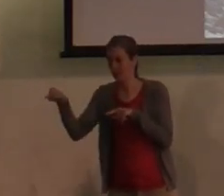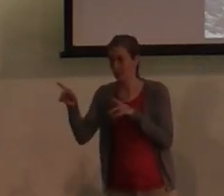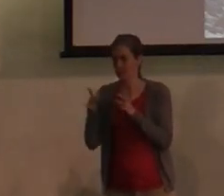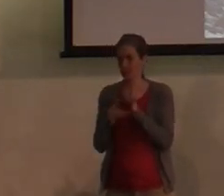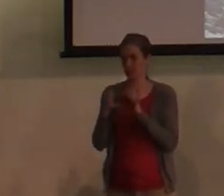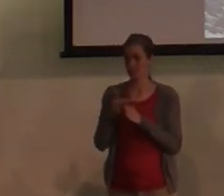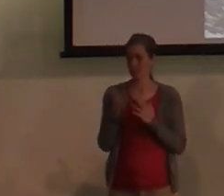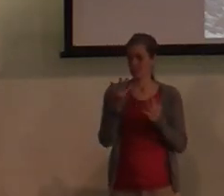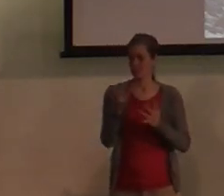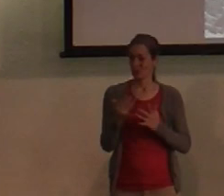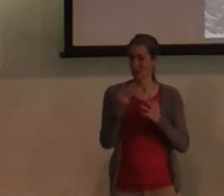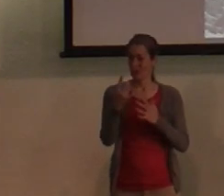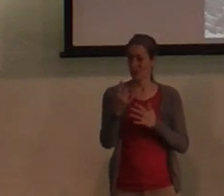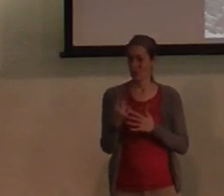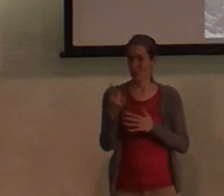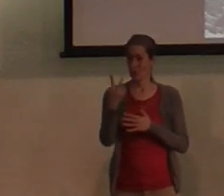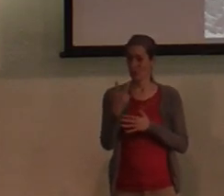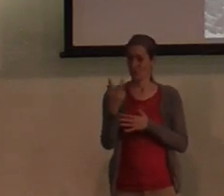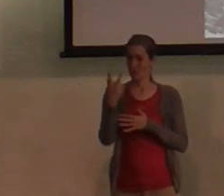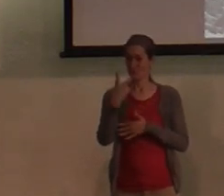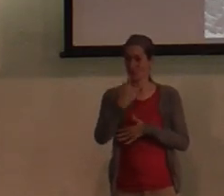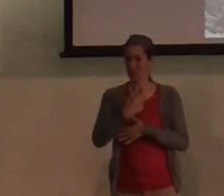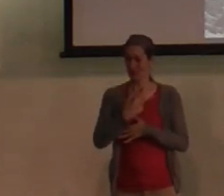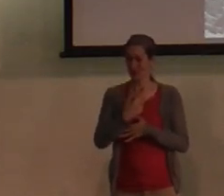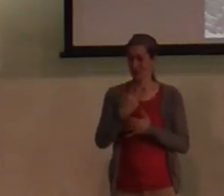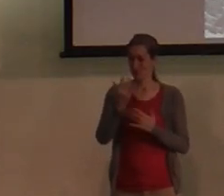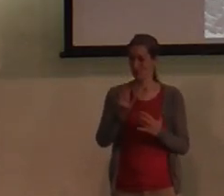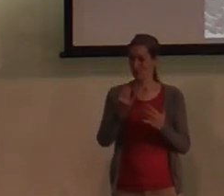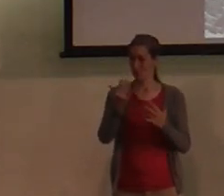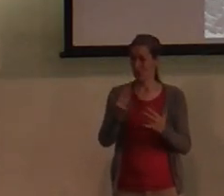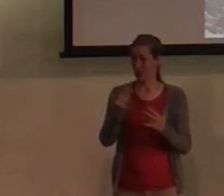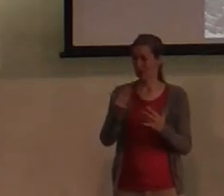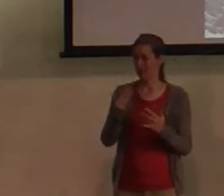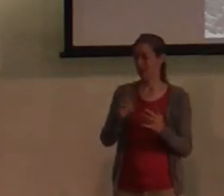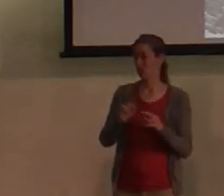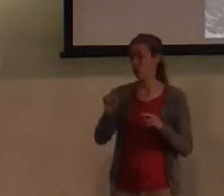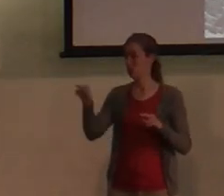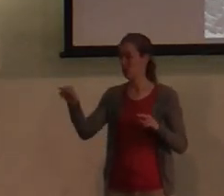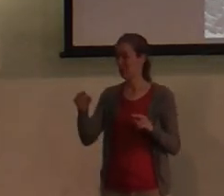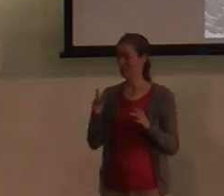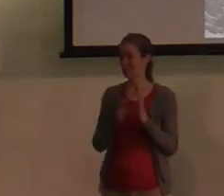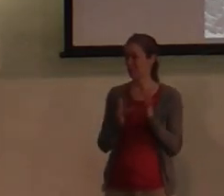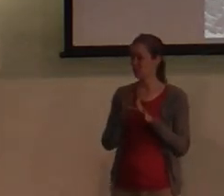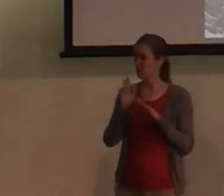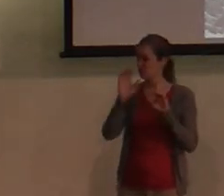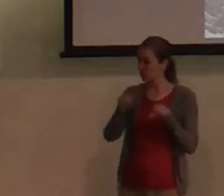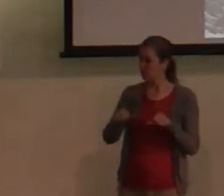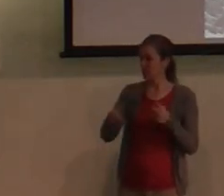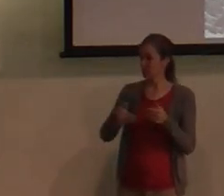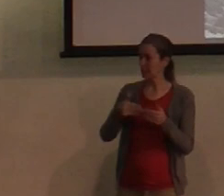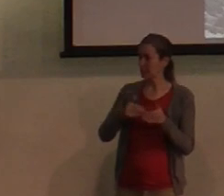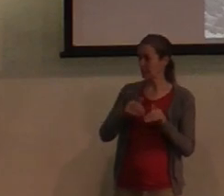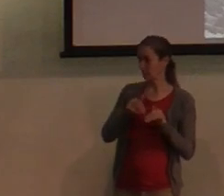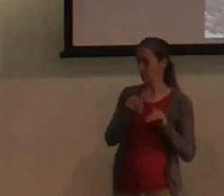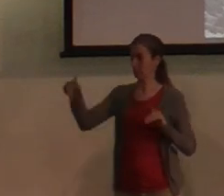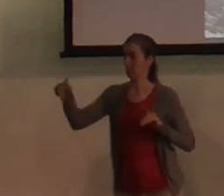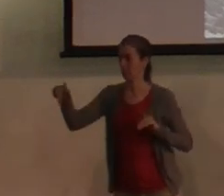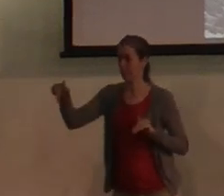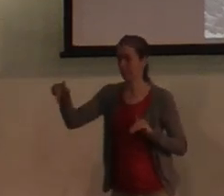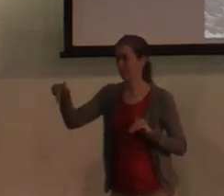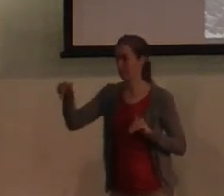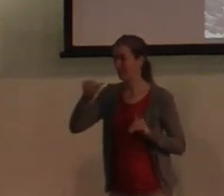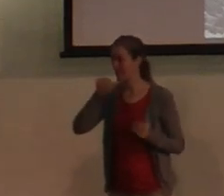days before he can go there and you realize, man, he could have gone there pretty easily, but he chose not to.